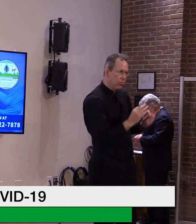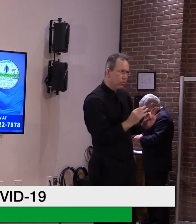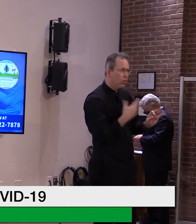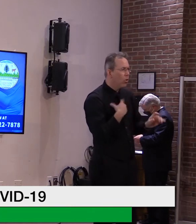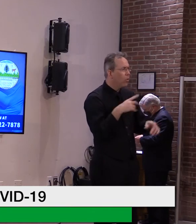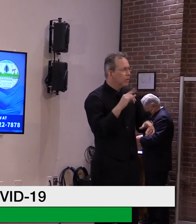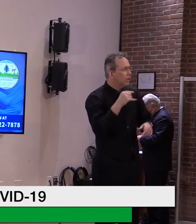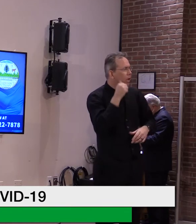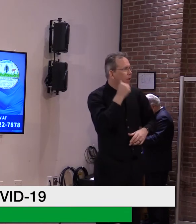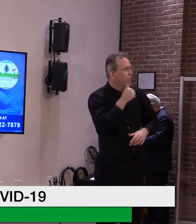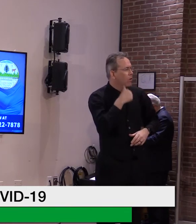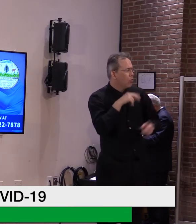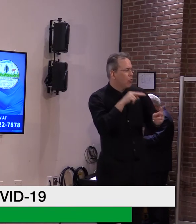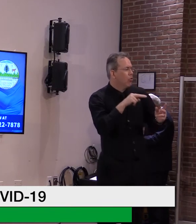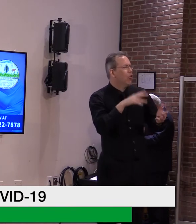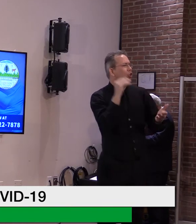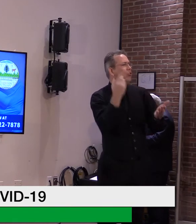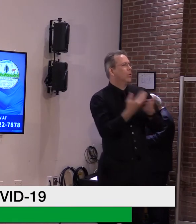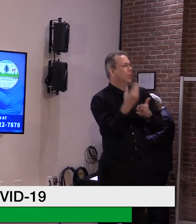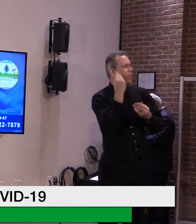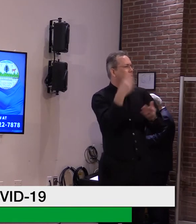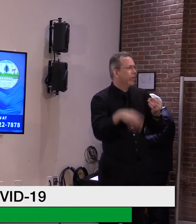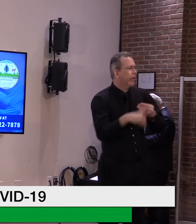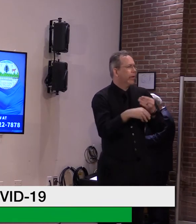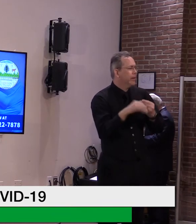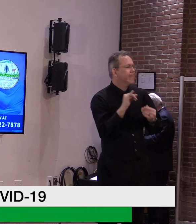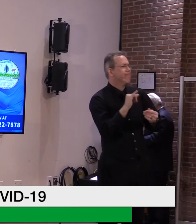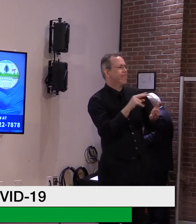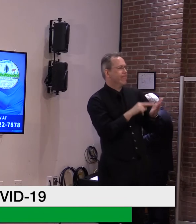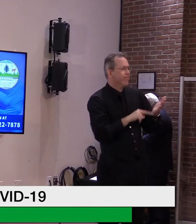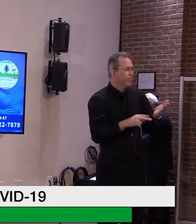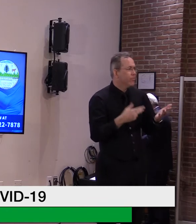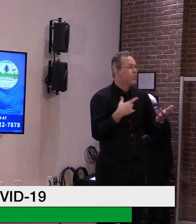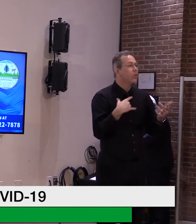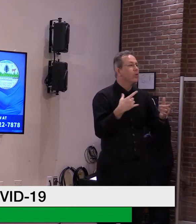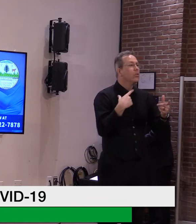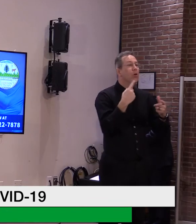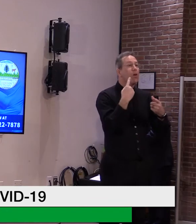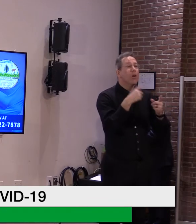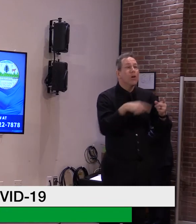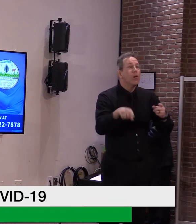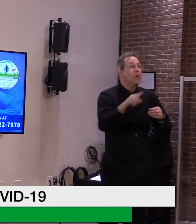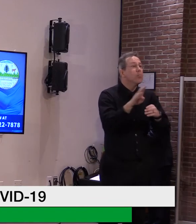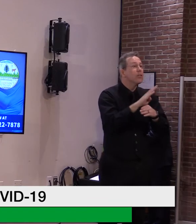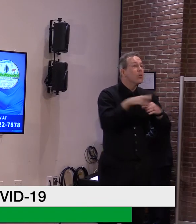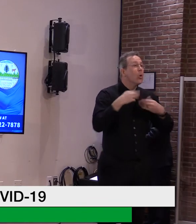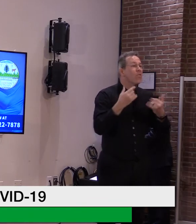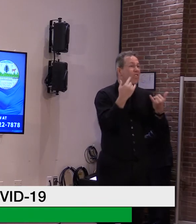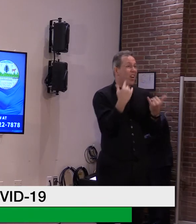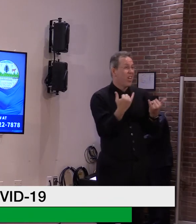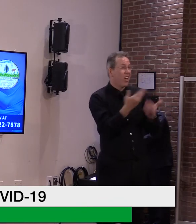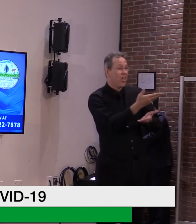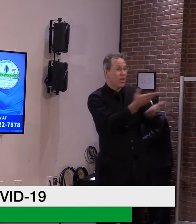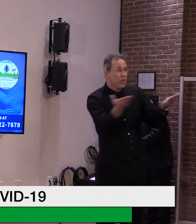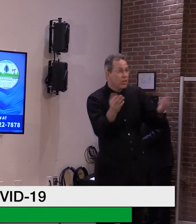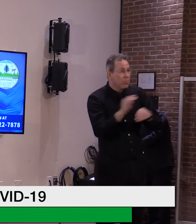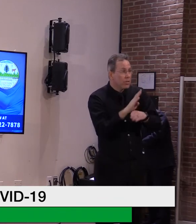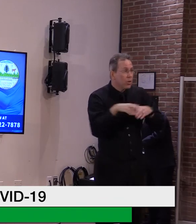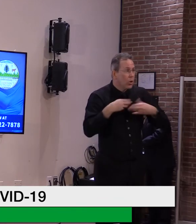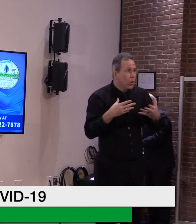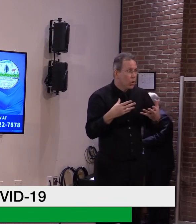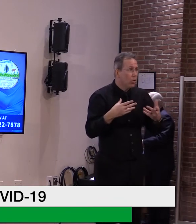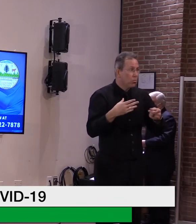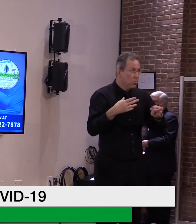My, I guess my message to businesses is as soon as we are confident in what we can do and what we can't do,